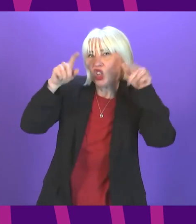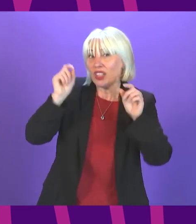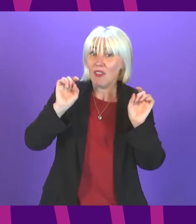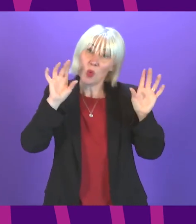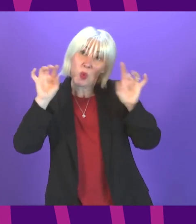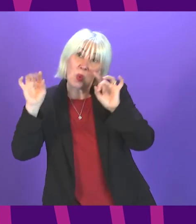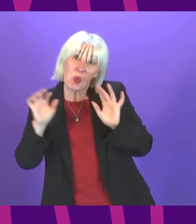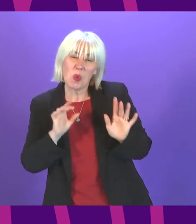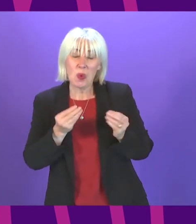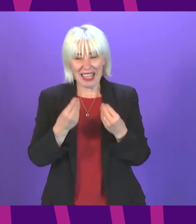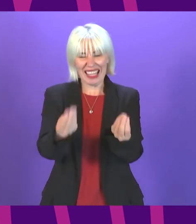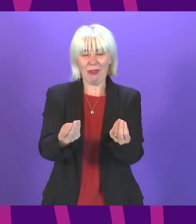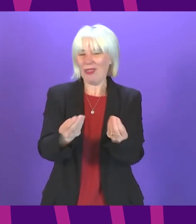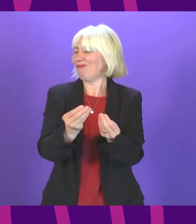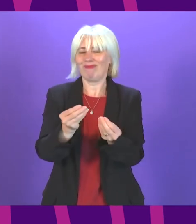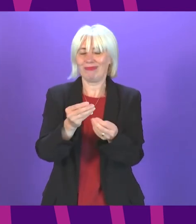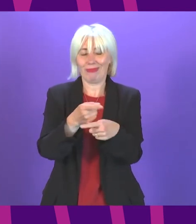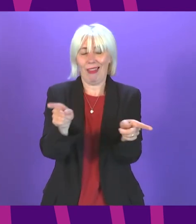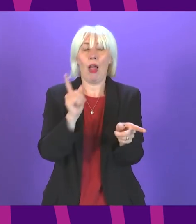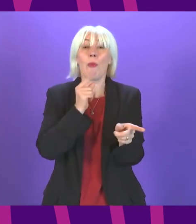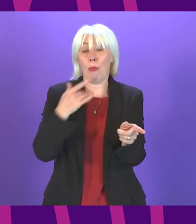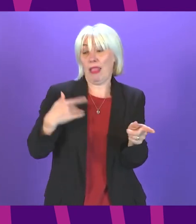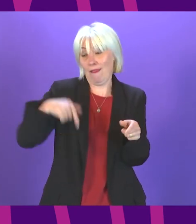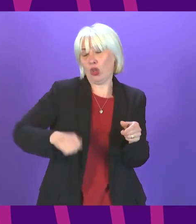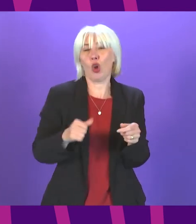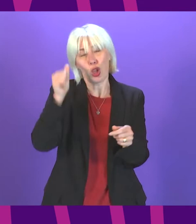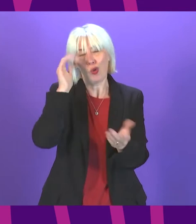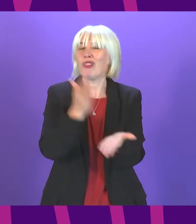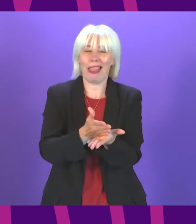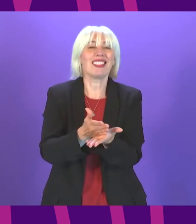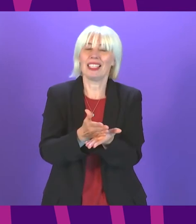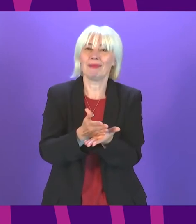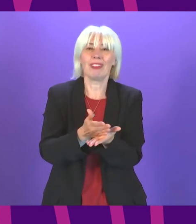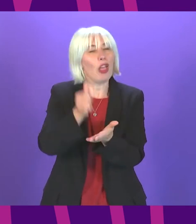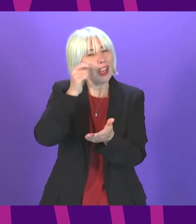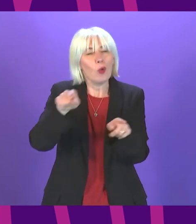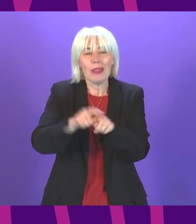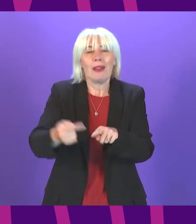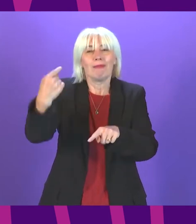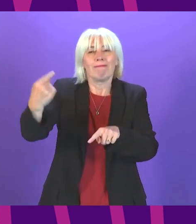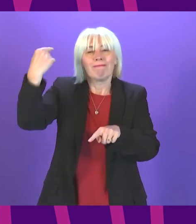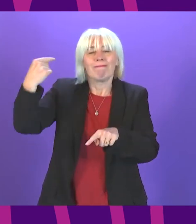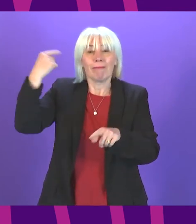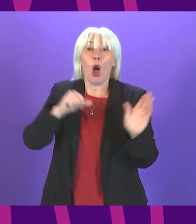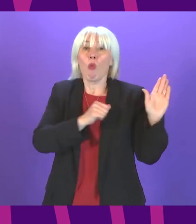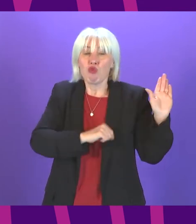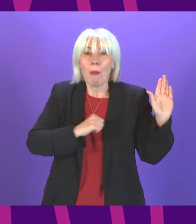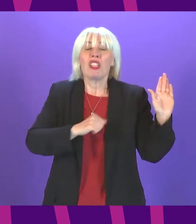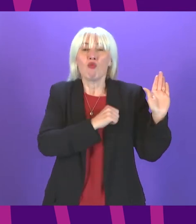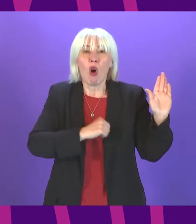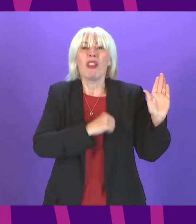because the people of Scotland know the reality they know just like in previous years the promises that